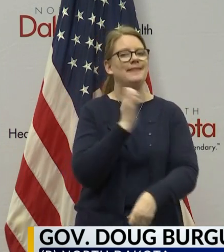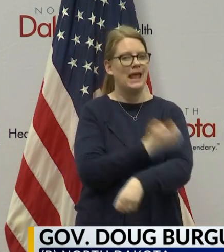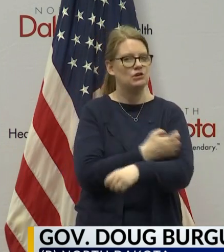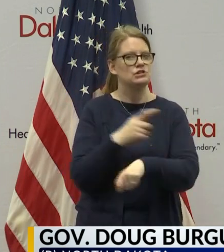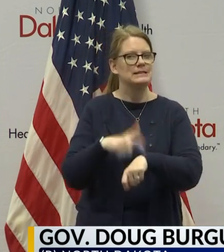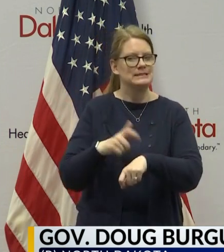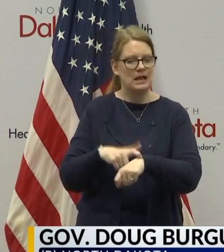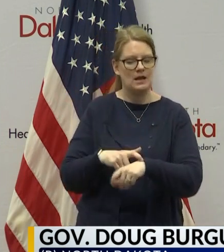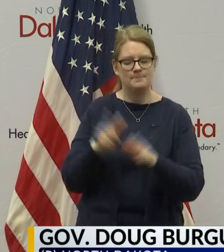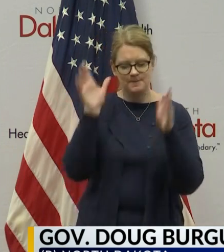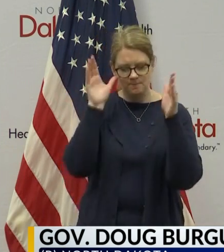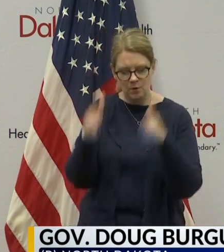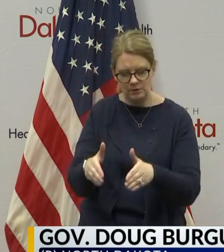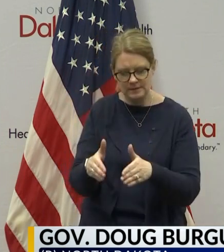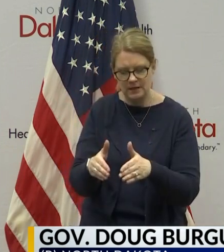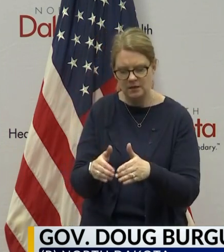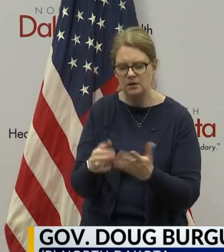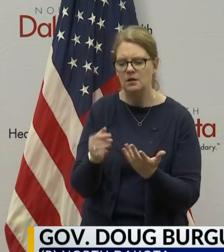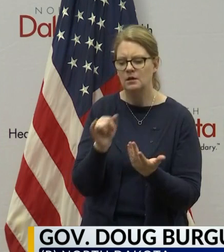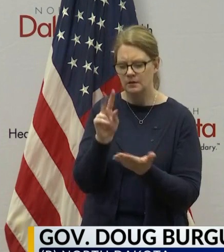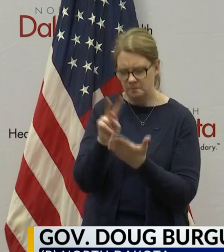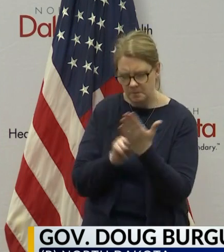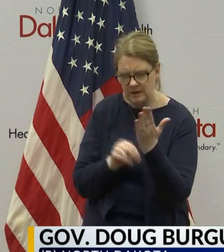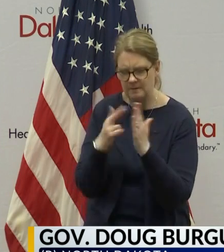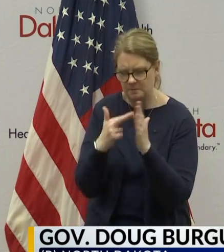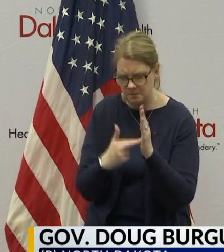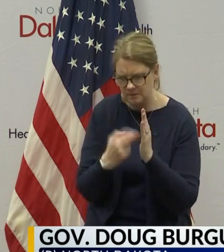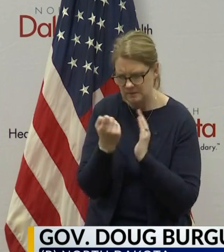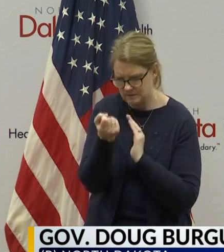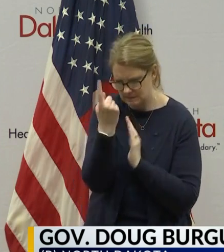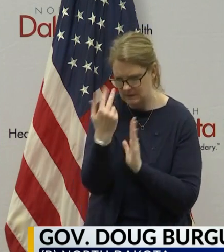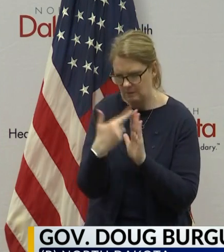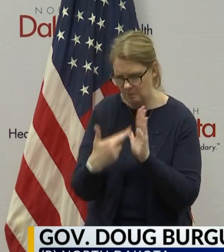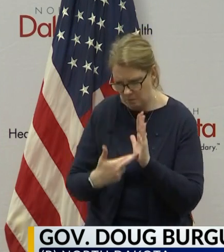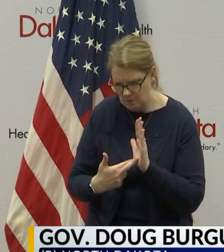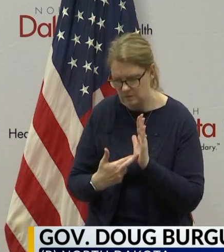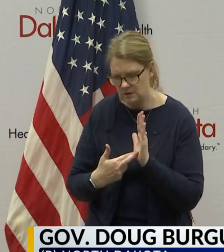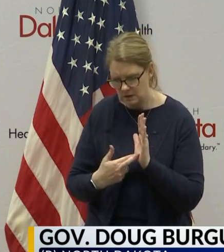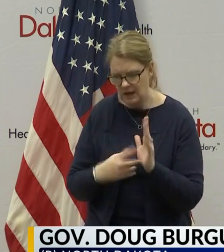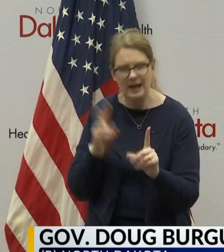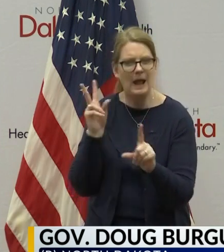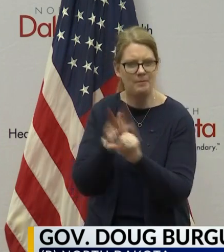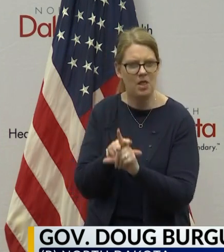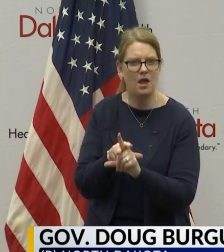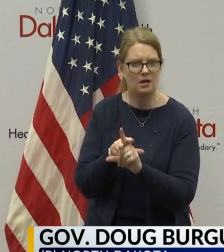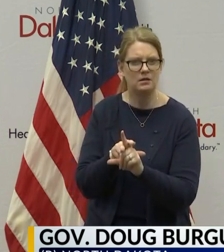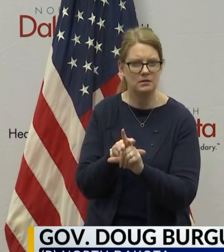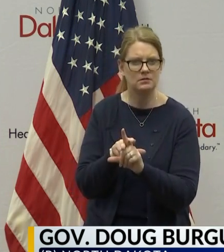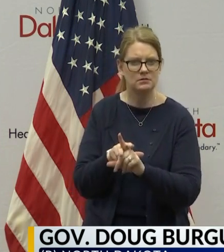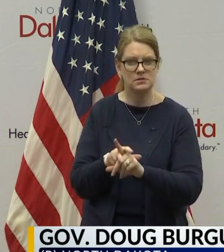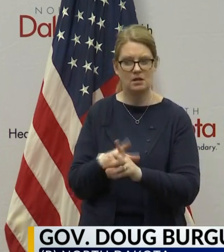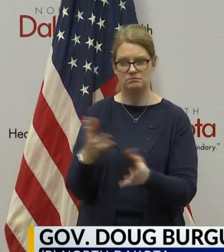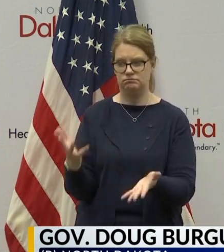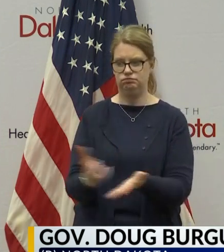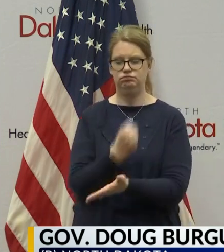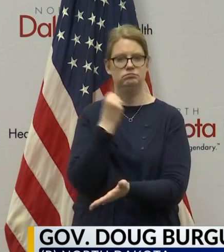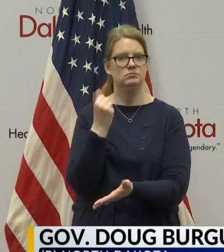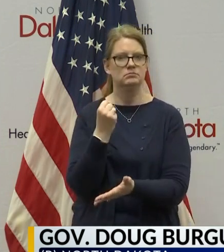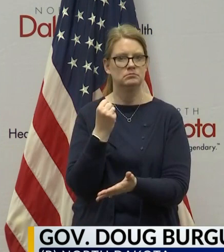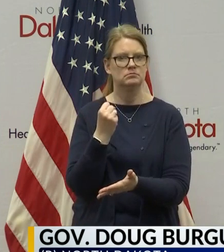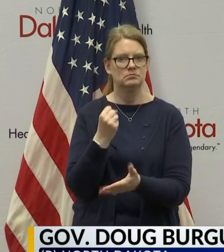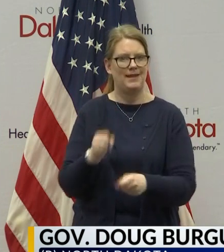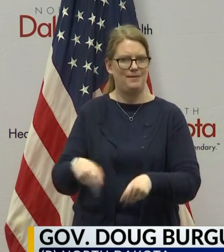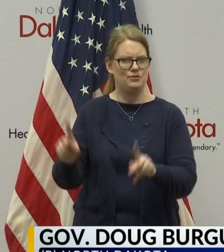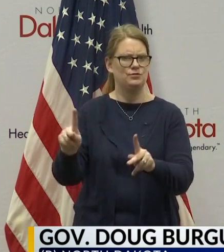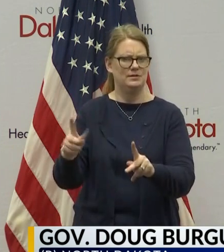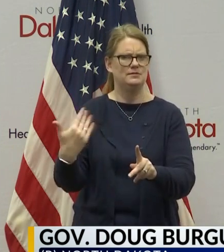understanding the new rules and getting your applications in so to make sure that you're working to the advantage of your team, your team members,